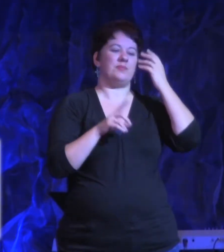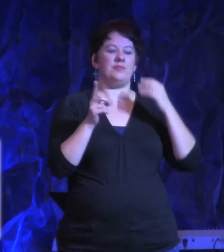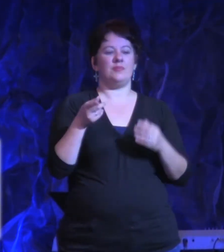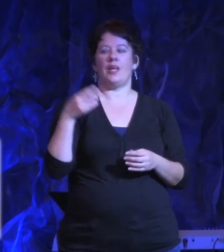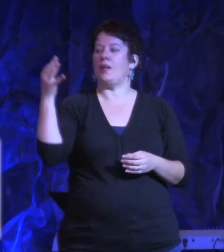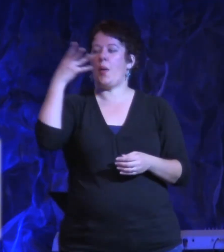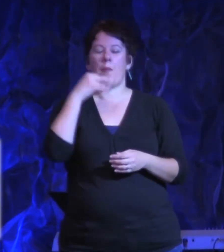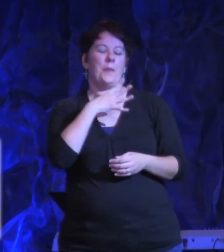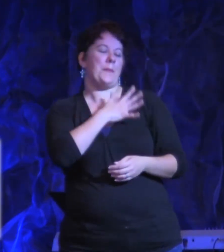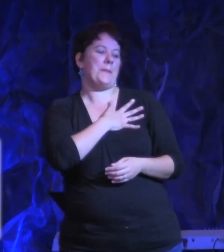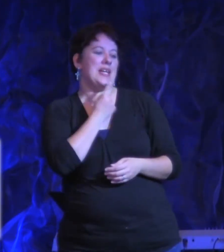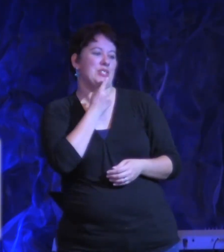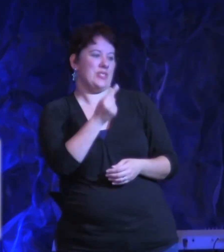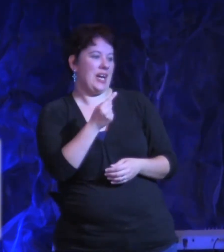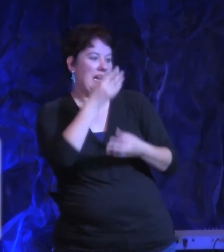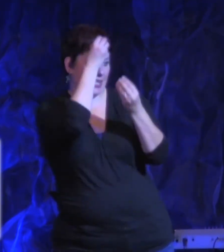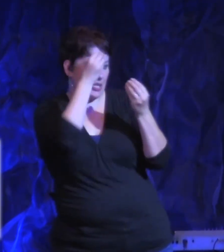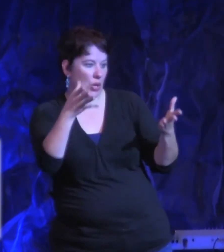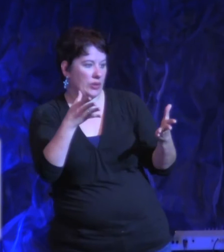Oh.